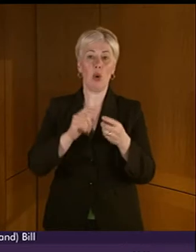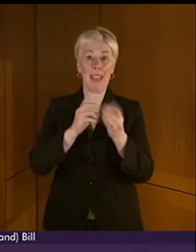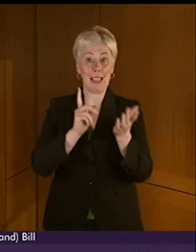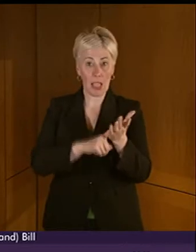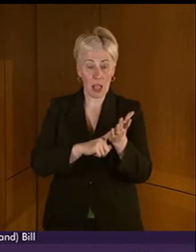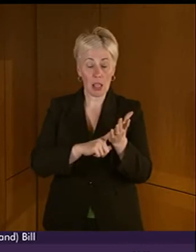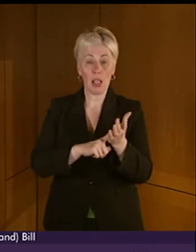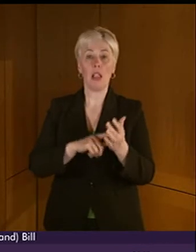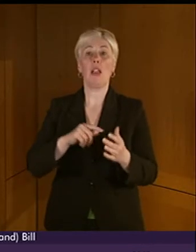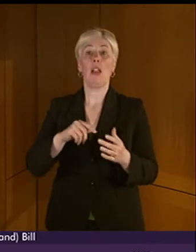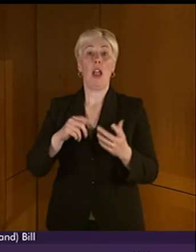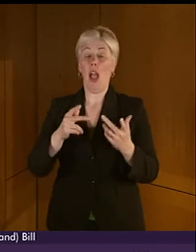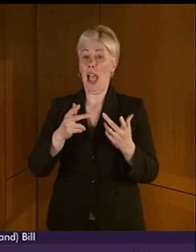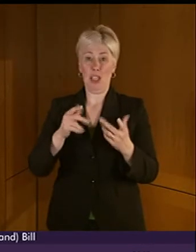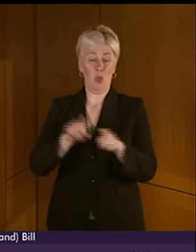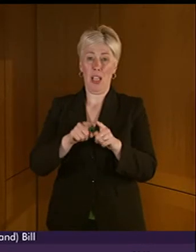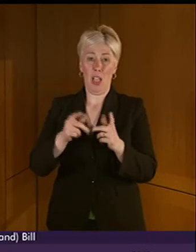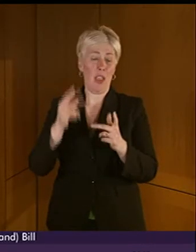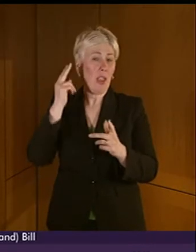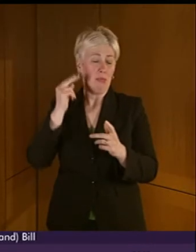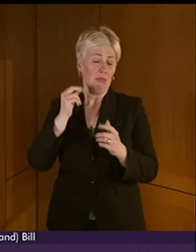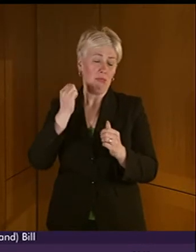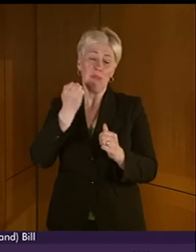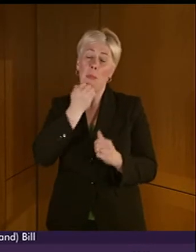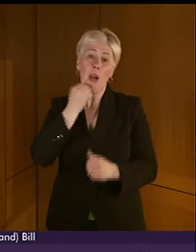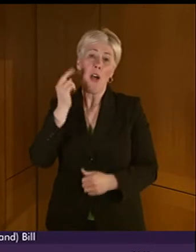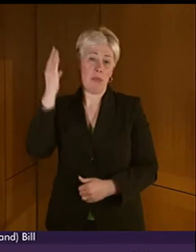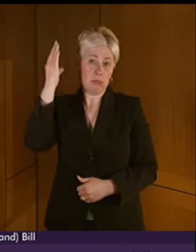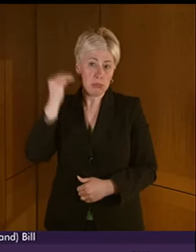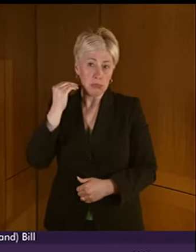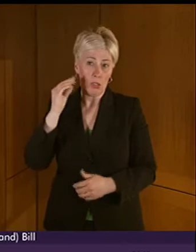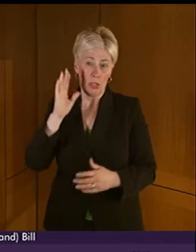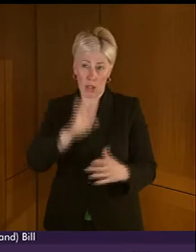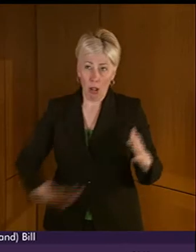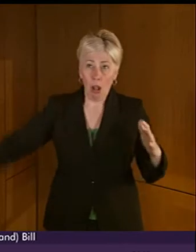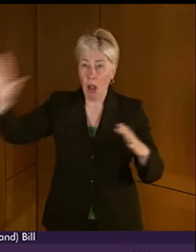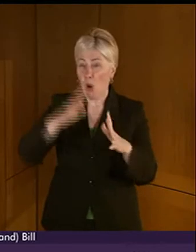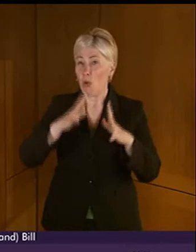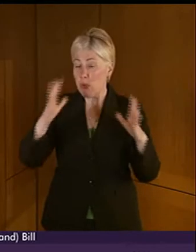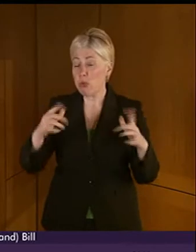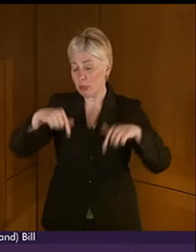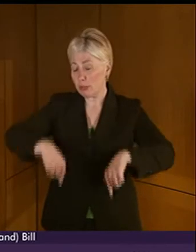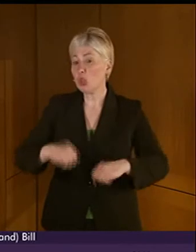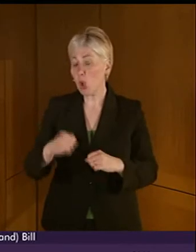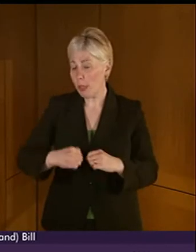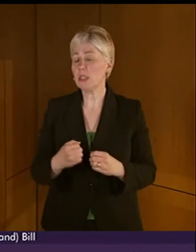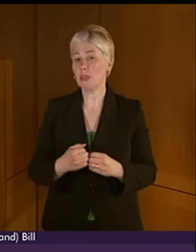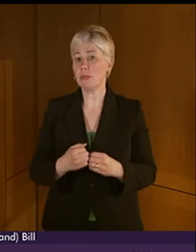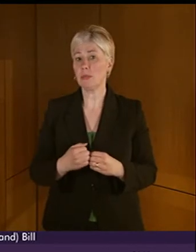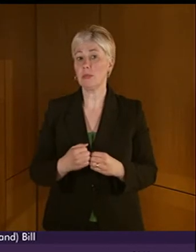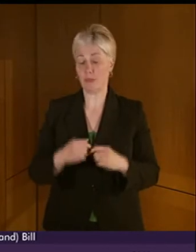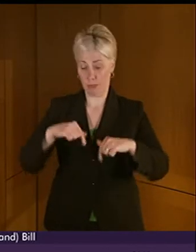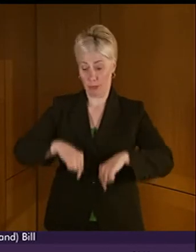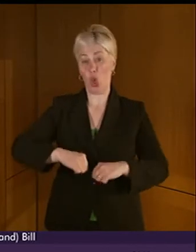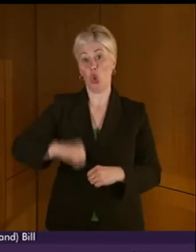form of hearing loss in Scotland. With this in mind, it is important to note, as the Minister has already stated, that the